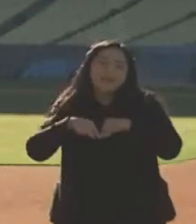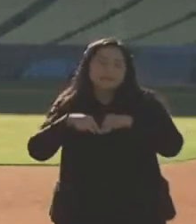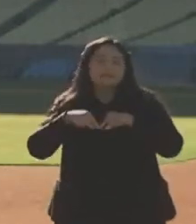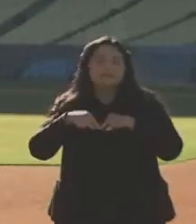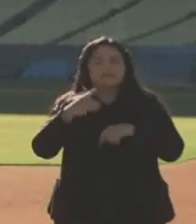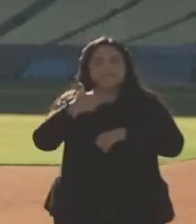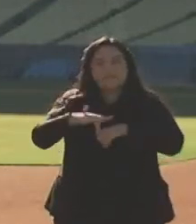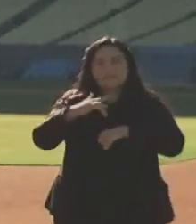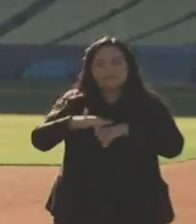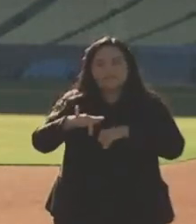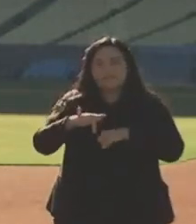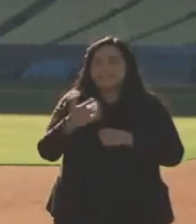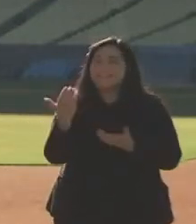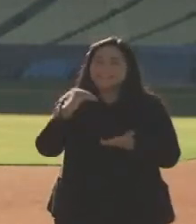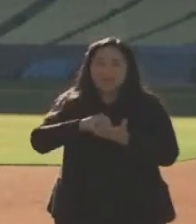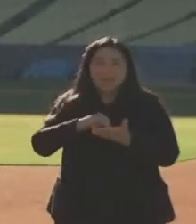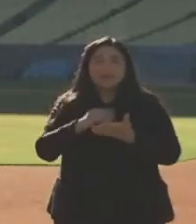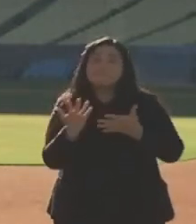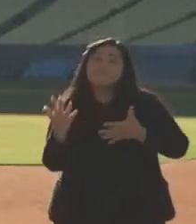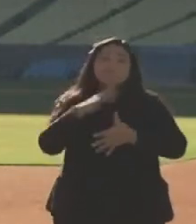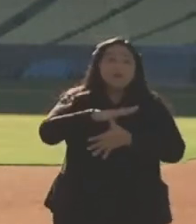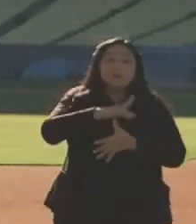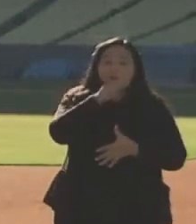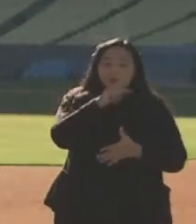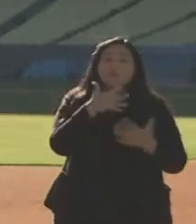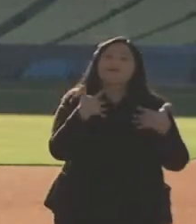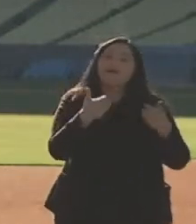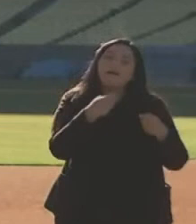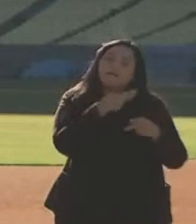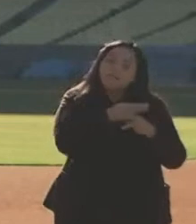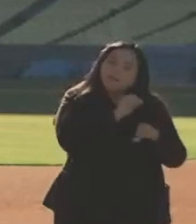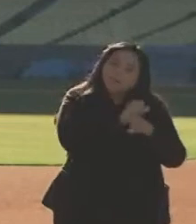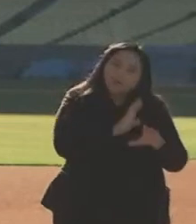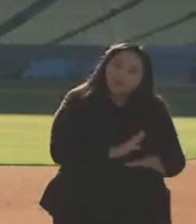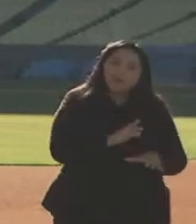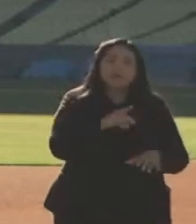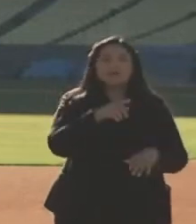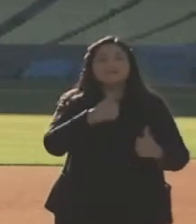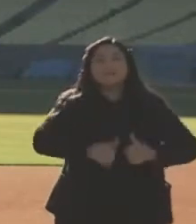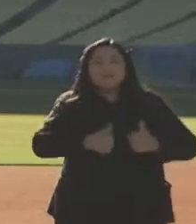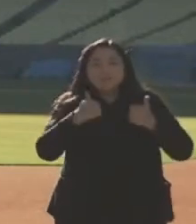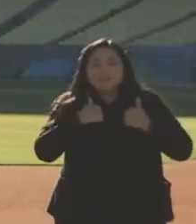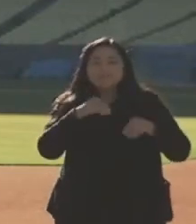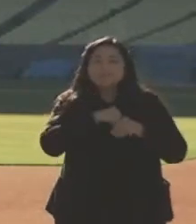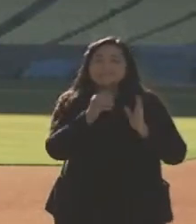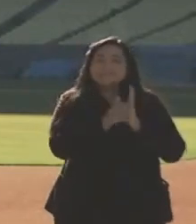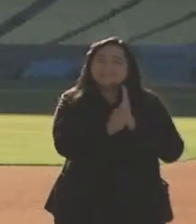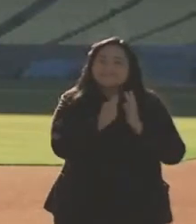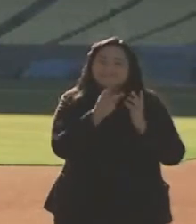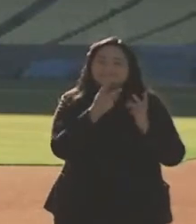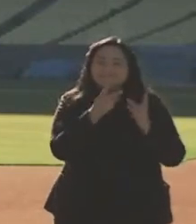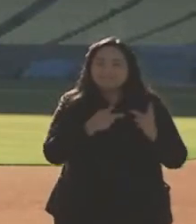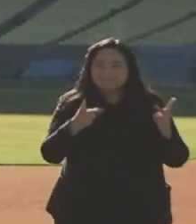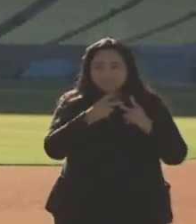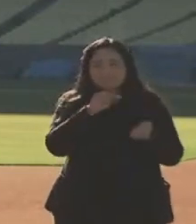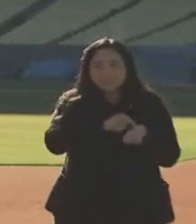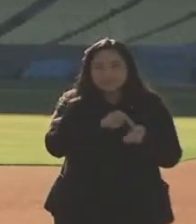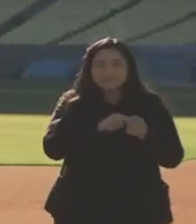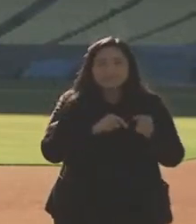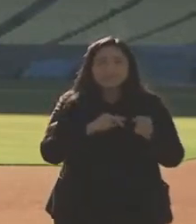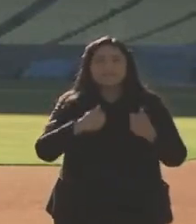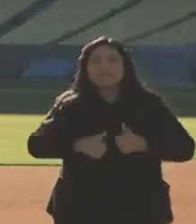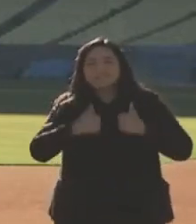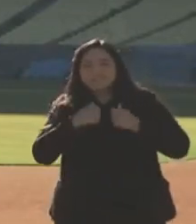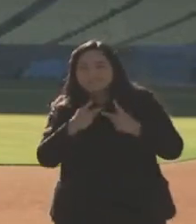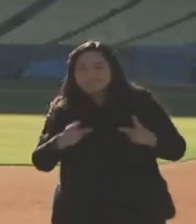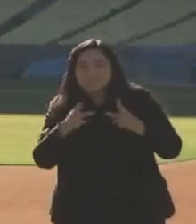we're still prioritizing health care workers, people in congregate facilities, skilled nursing facilities, assisted living facilities and residential facilities. But the